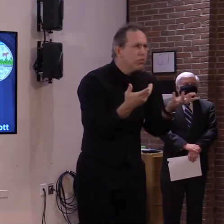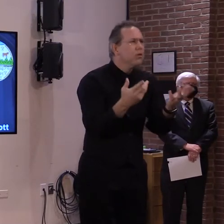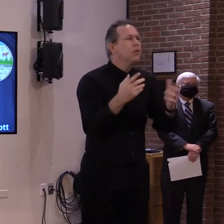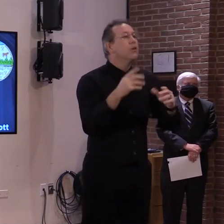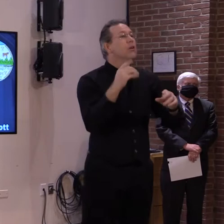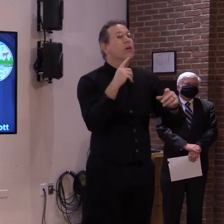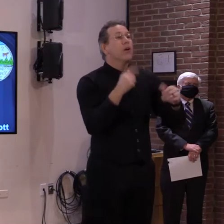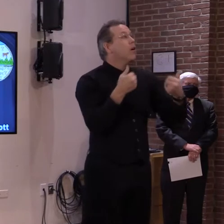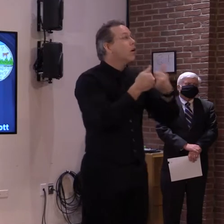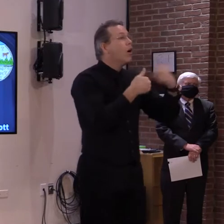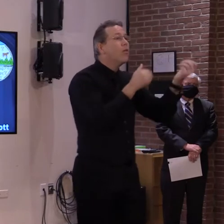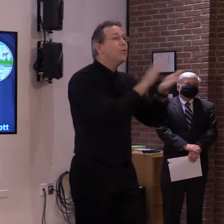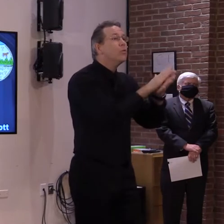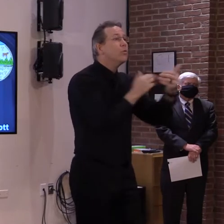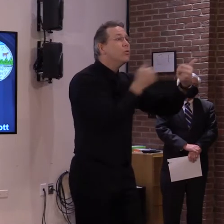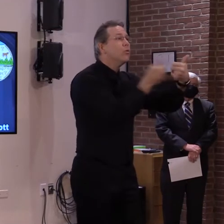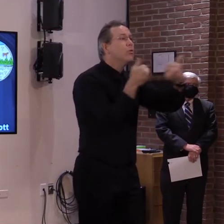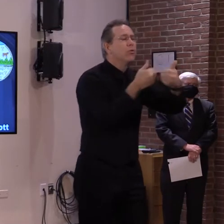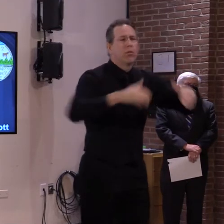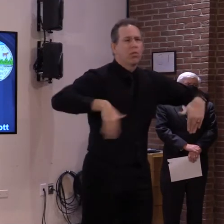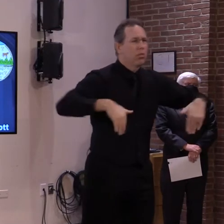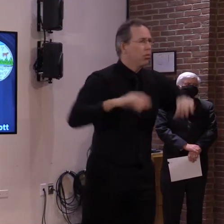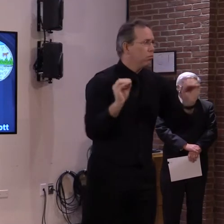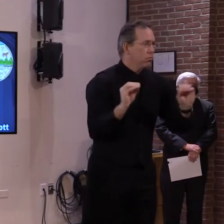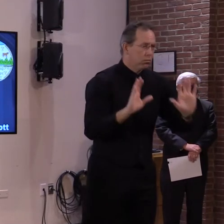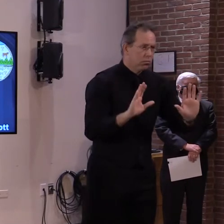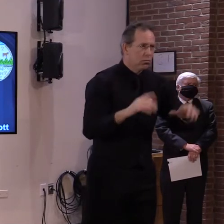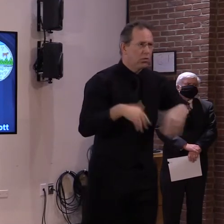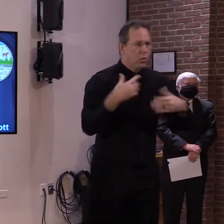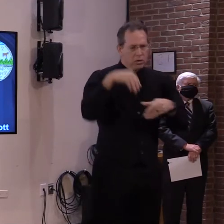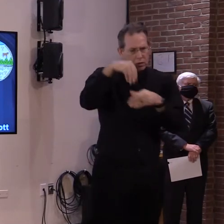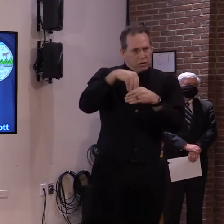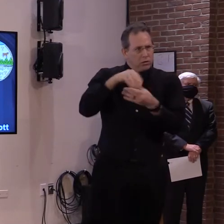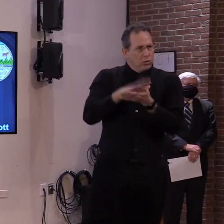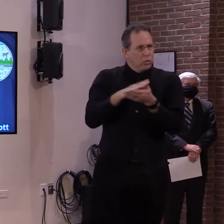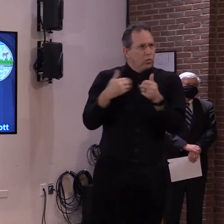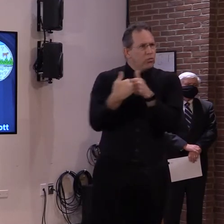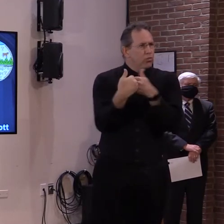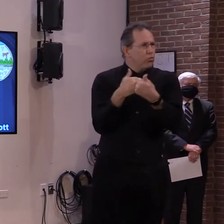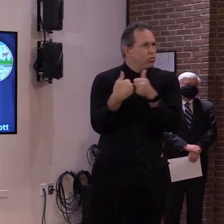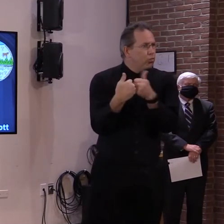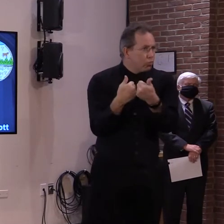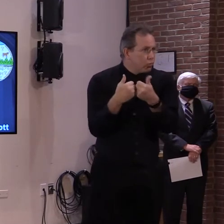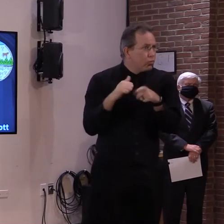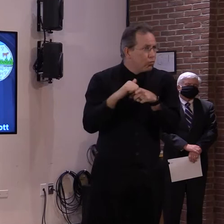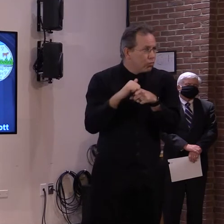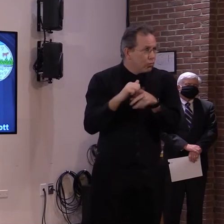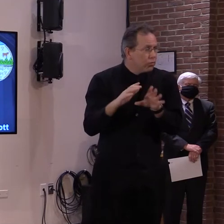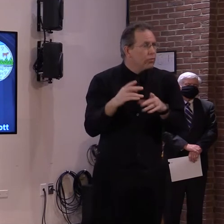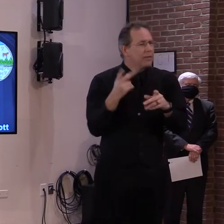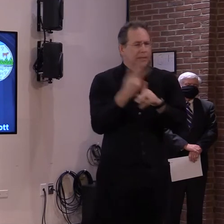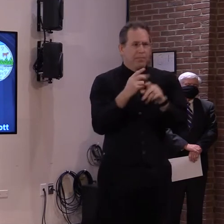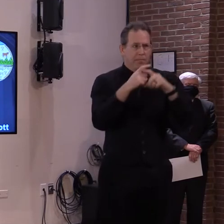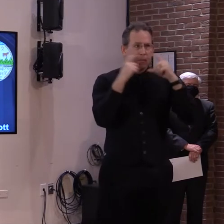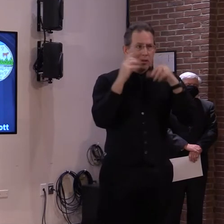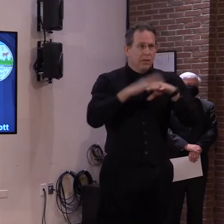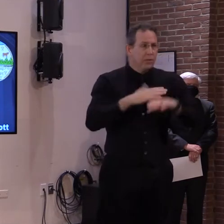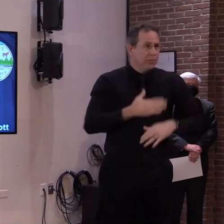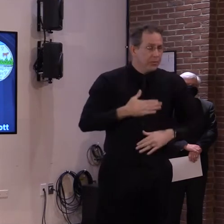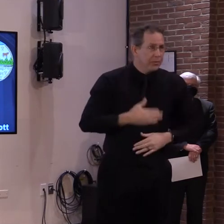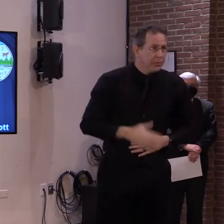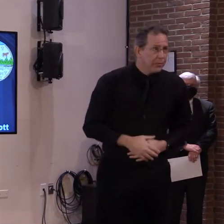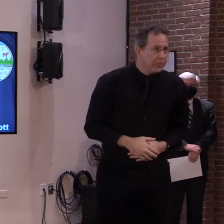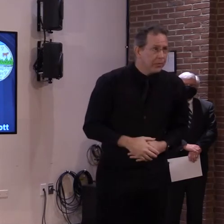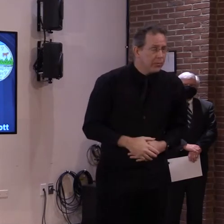allowed. Of course, masks will still be required at all times. This will also mean